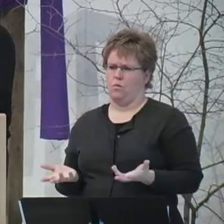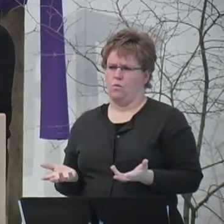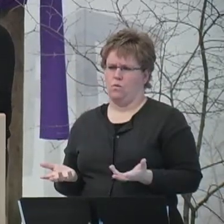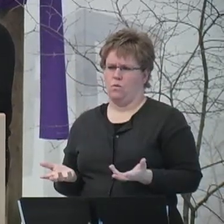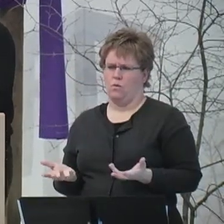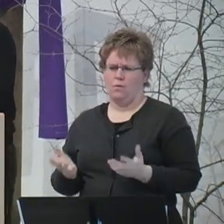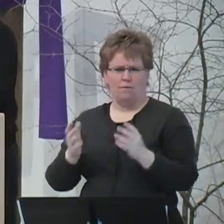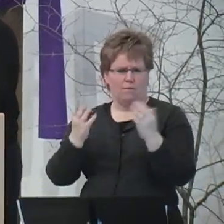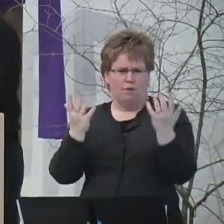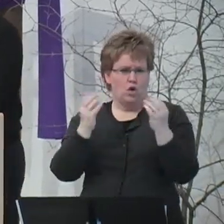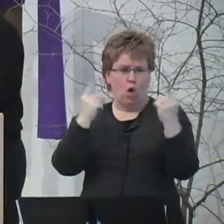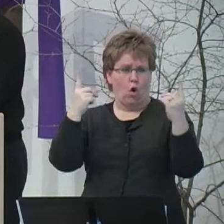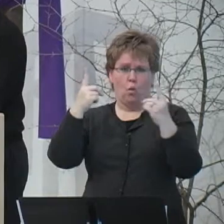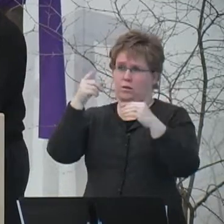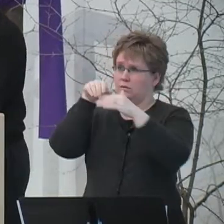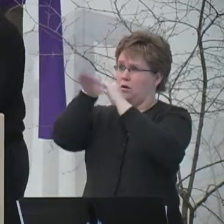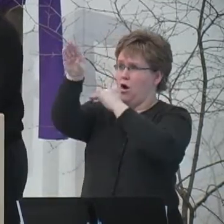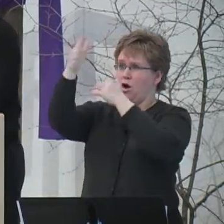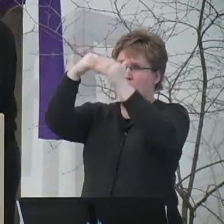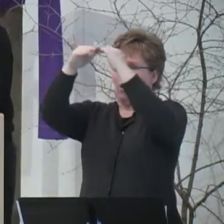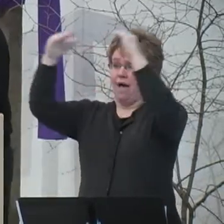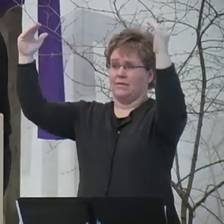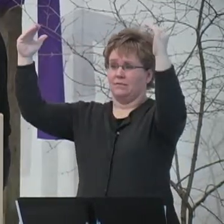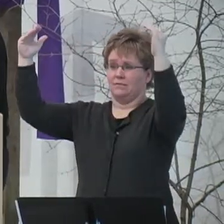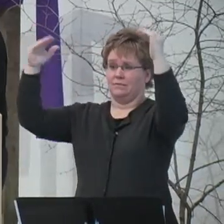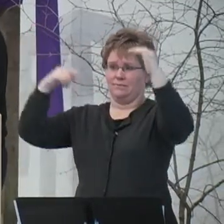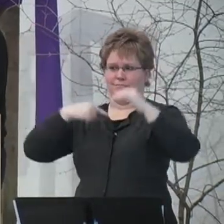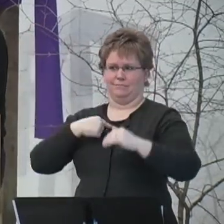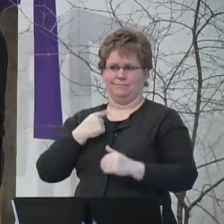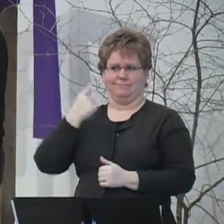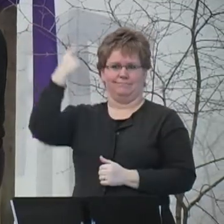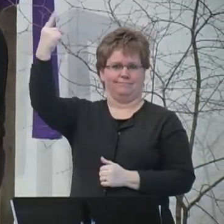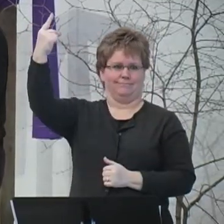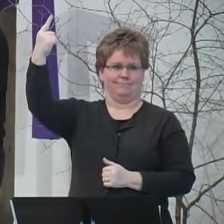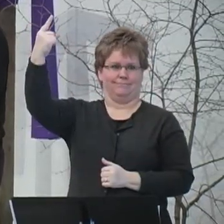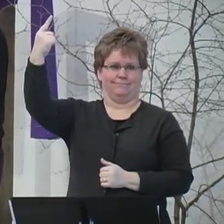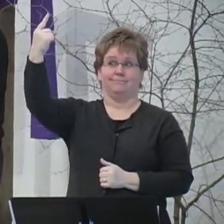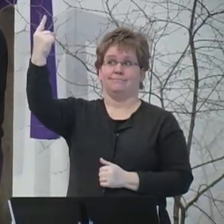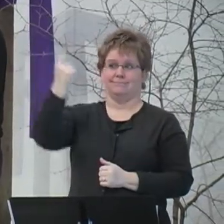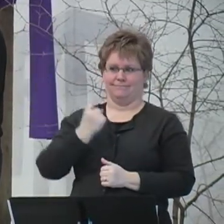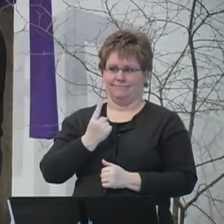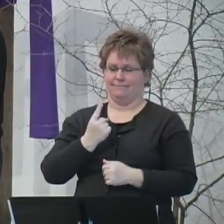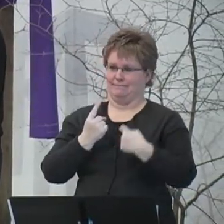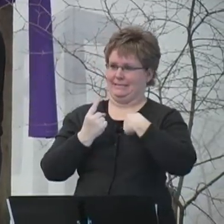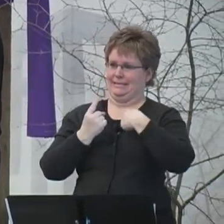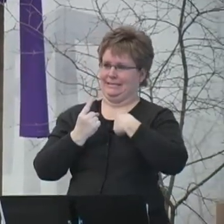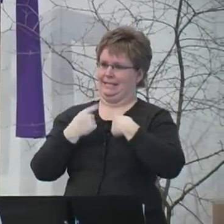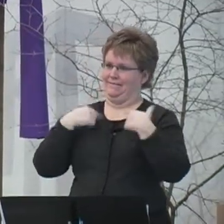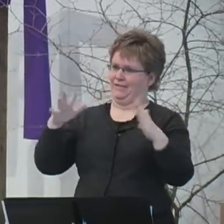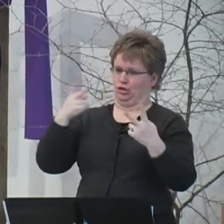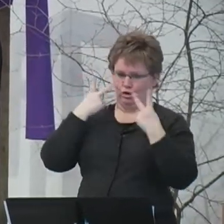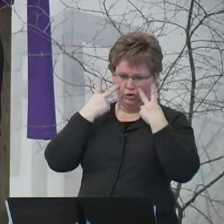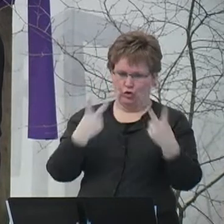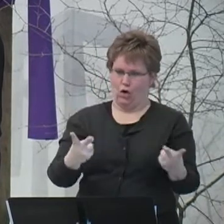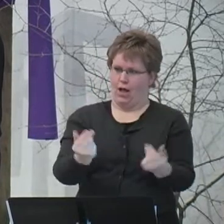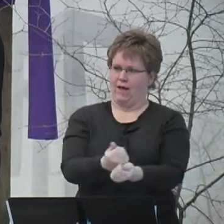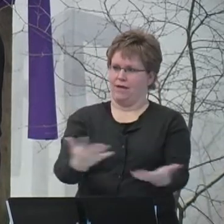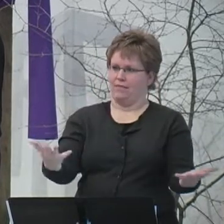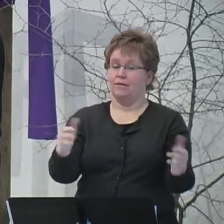things? No one has ascended into heaven except the one who descended from heaven, the Son of Man. And just